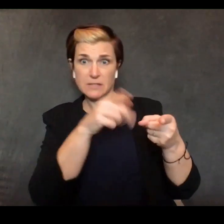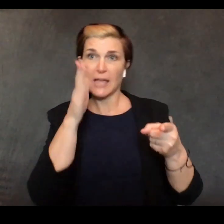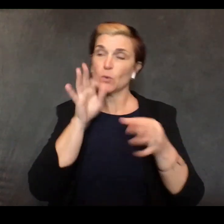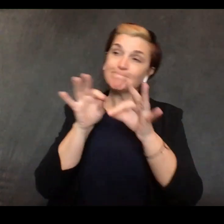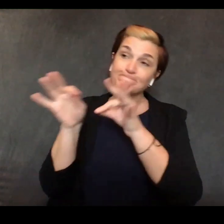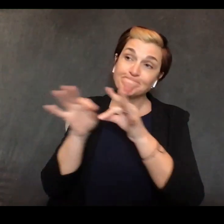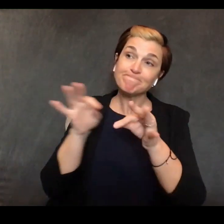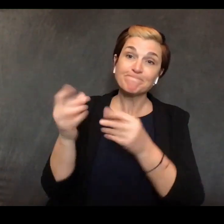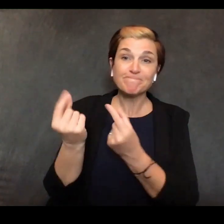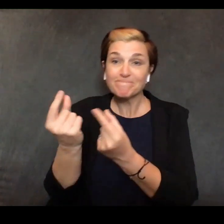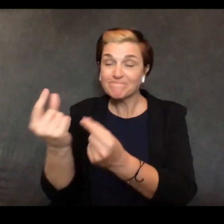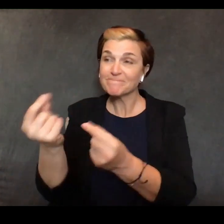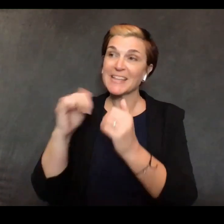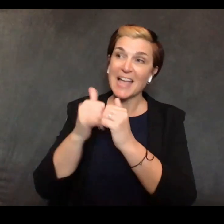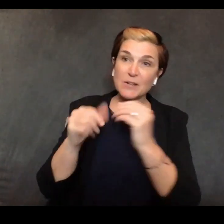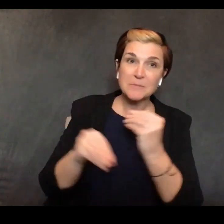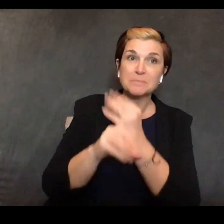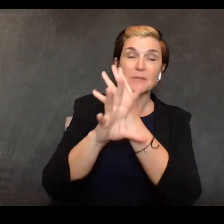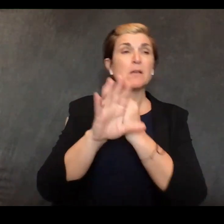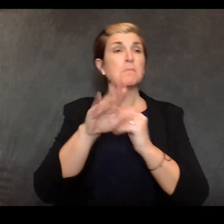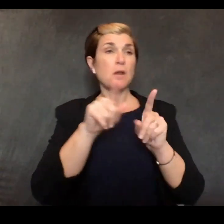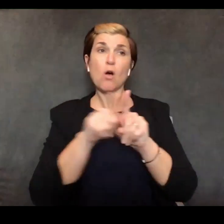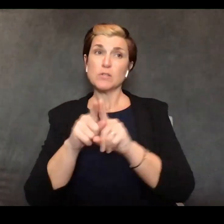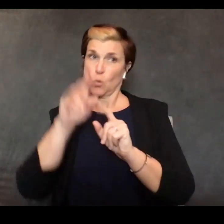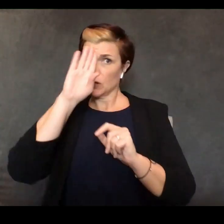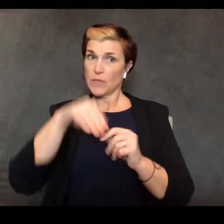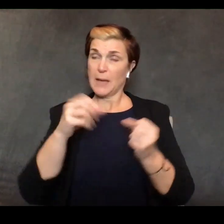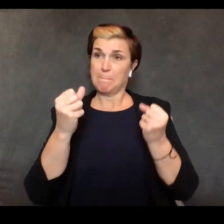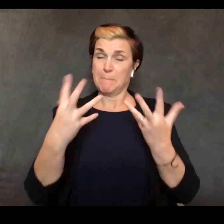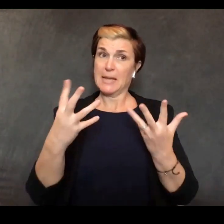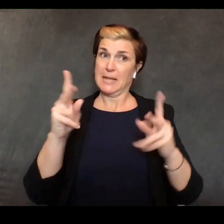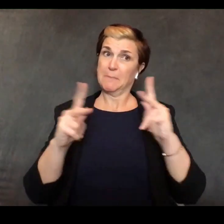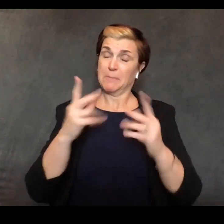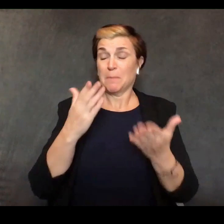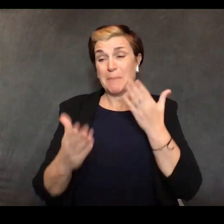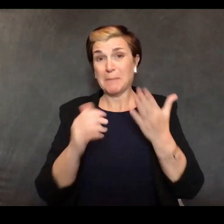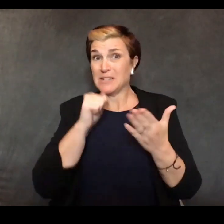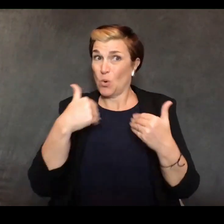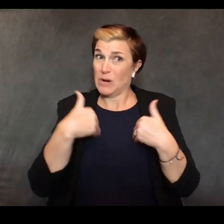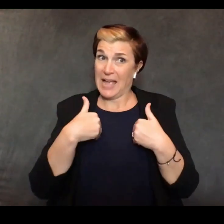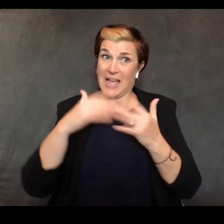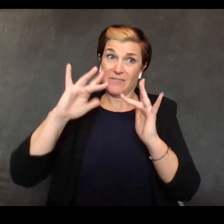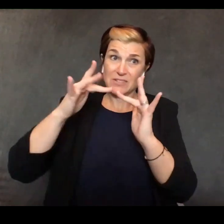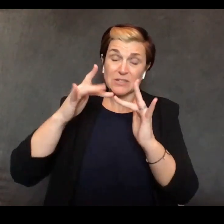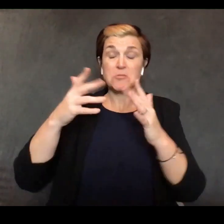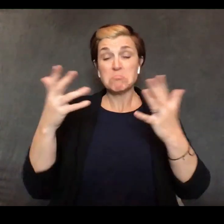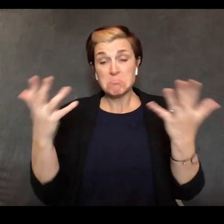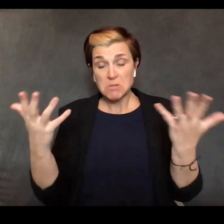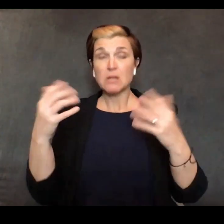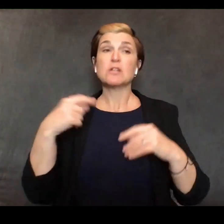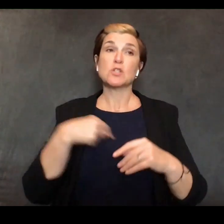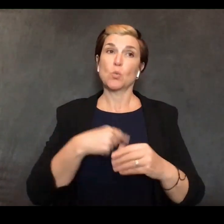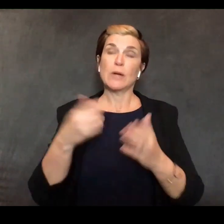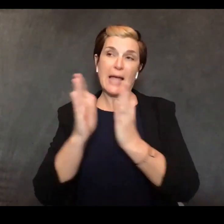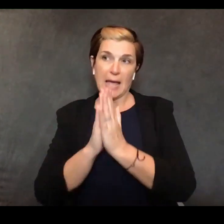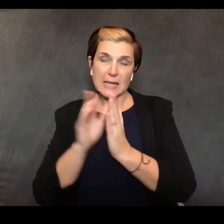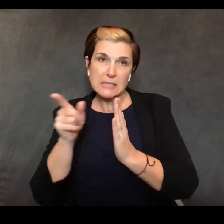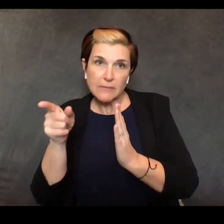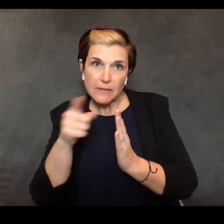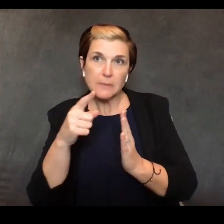have access to equipment so we're asking family members but to help with this but also respecting the requirements around social distancing and if any of those